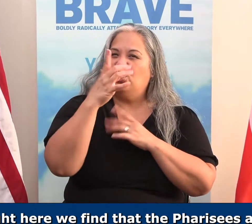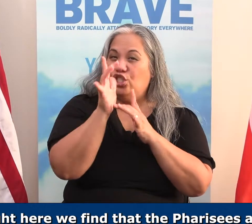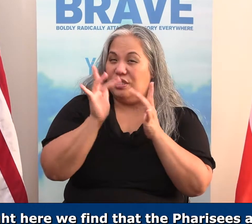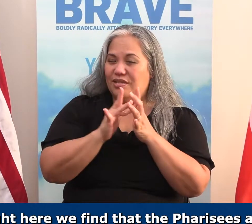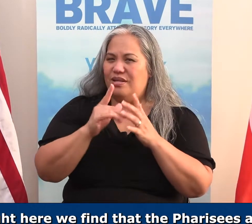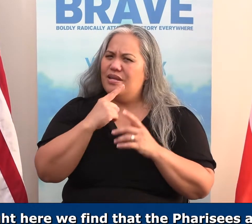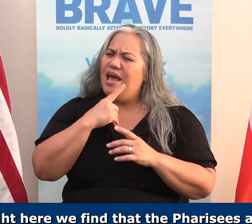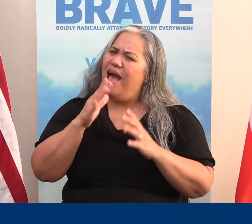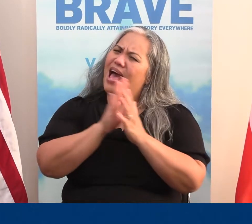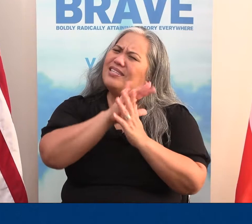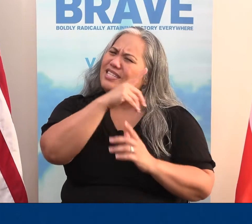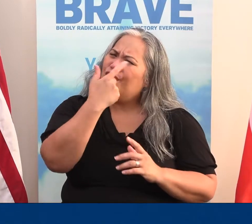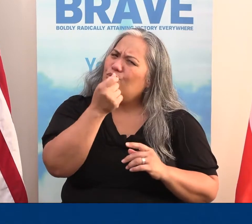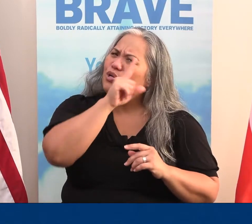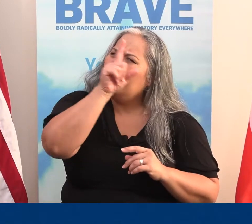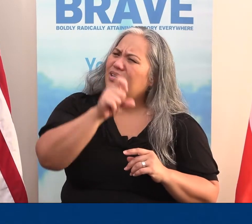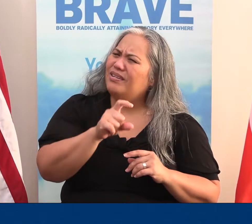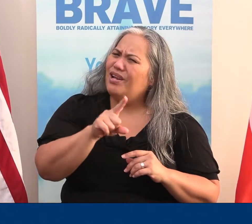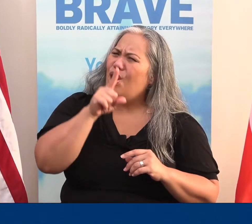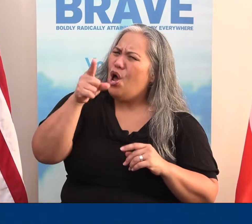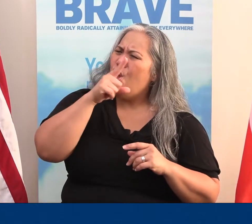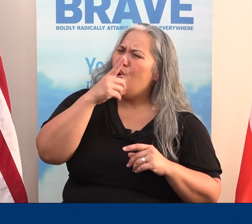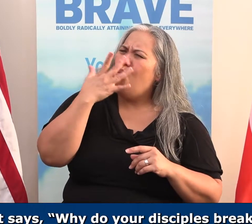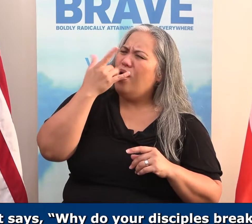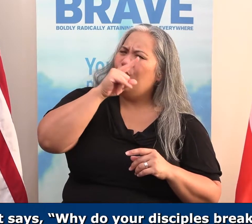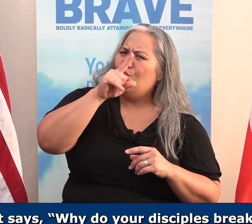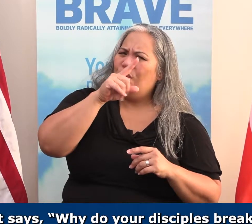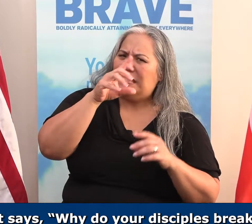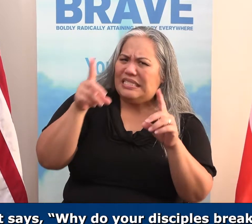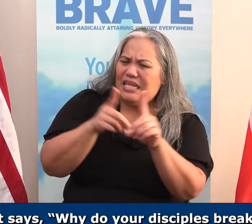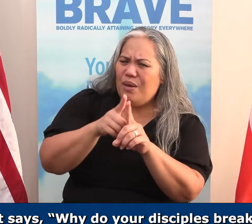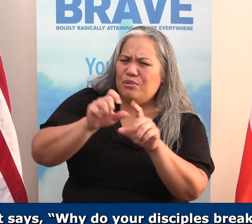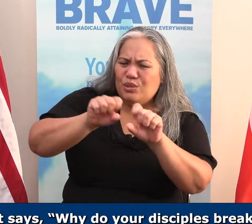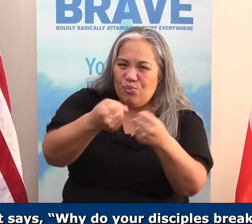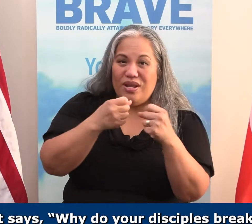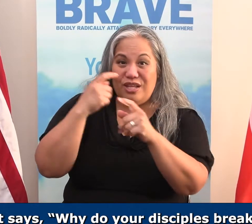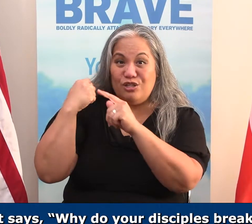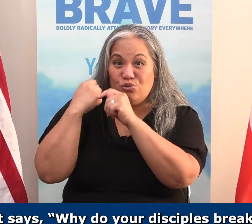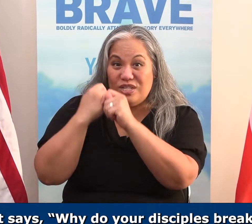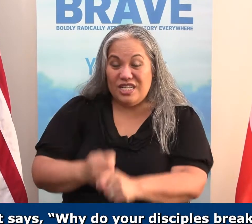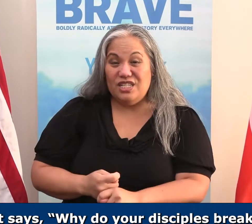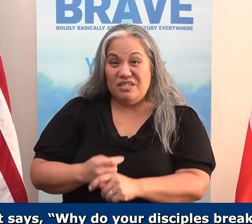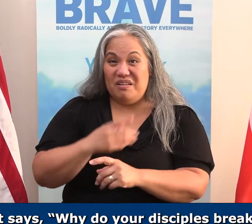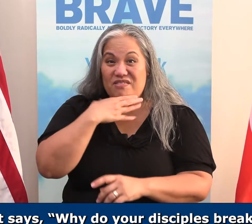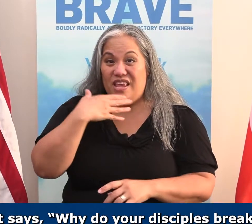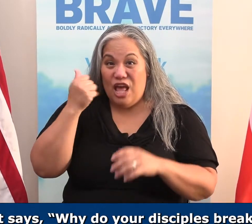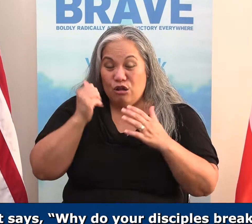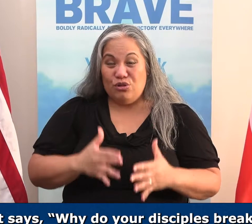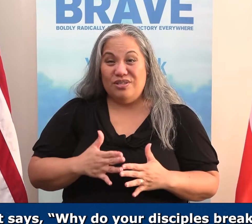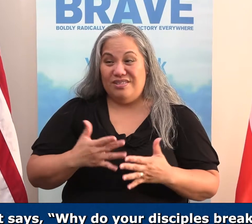and they ask him kind of an interesting question. He says, why do your disciples break the tradition of the elders?